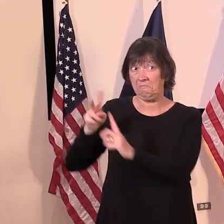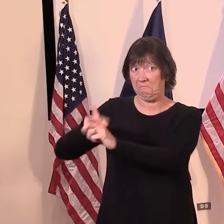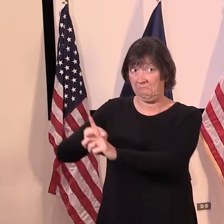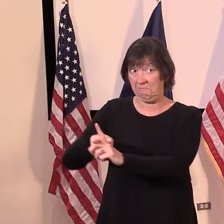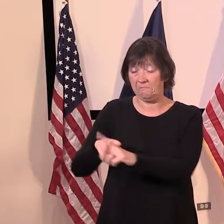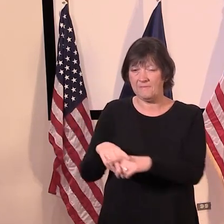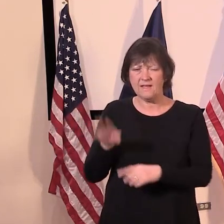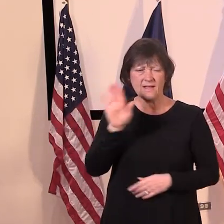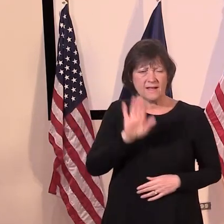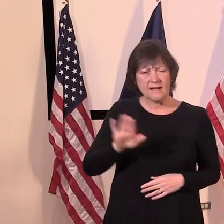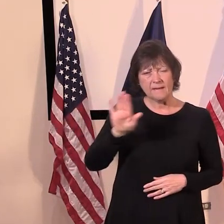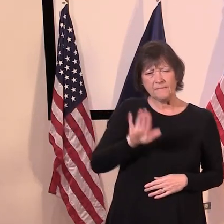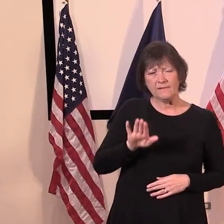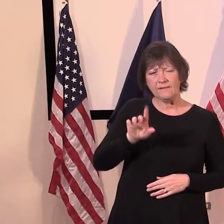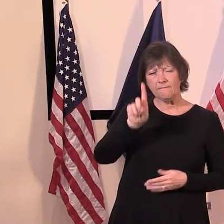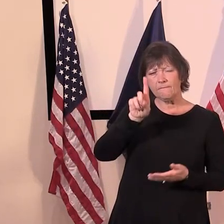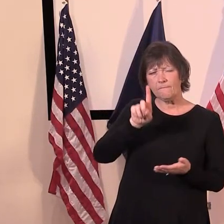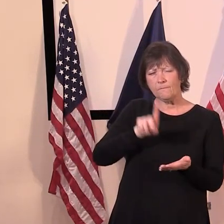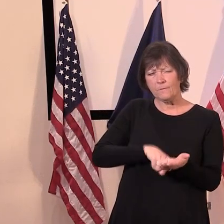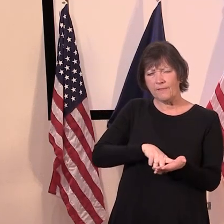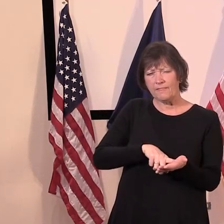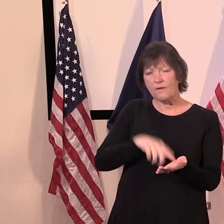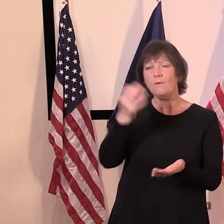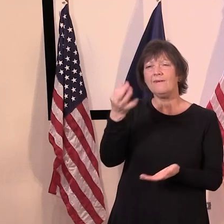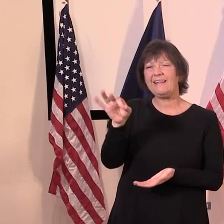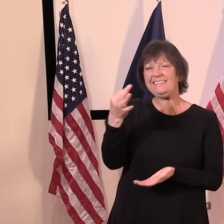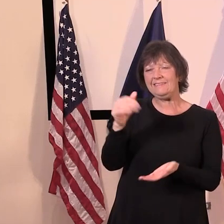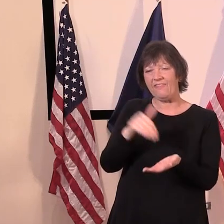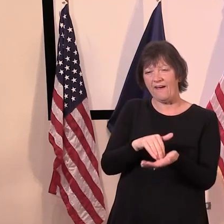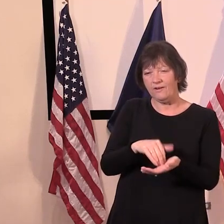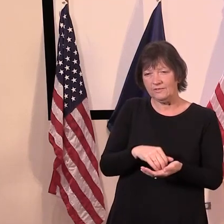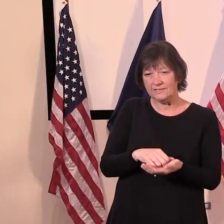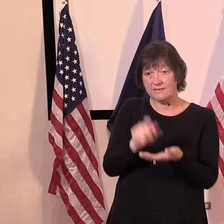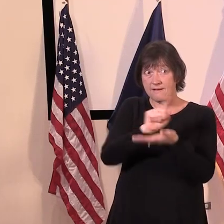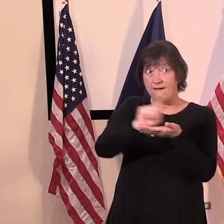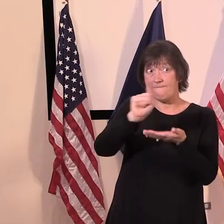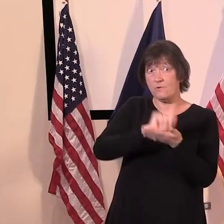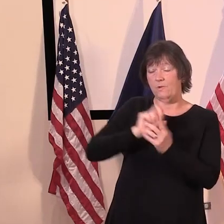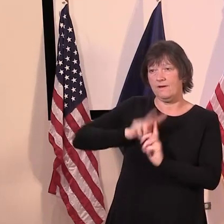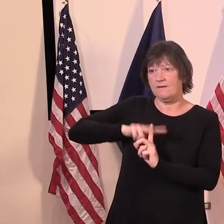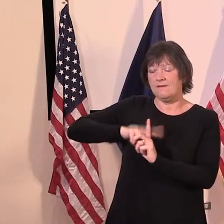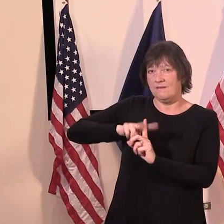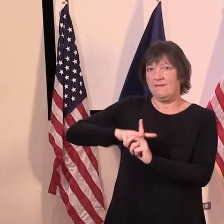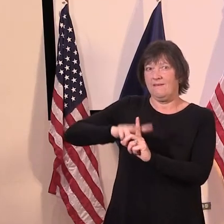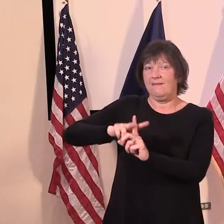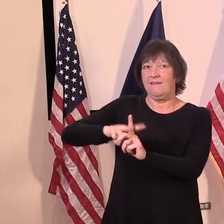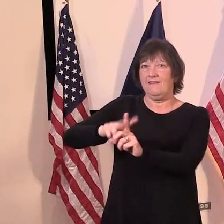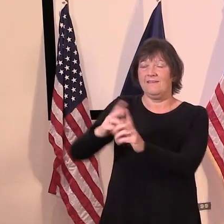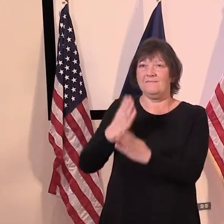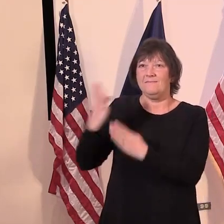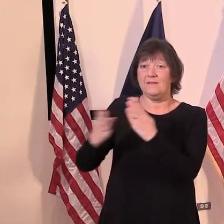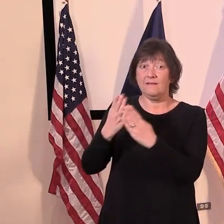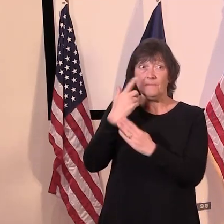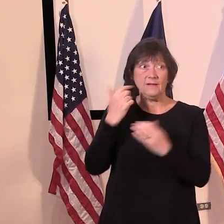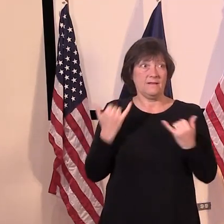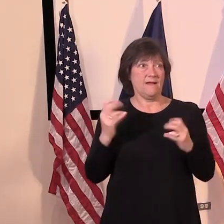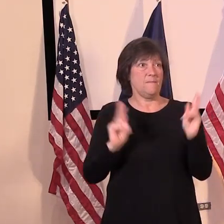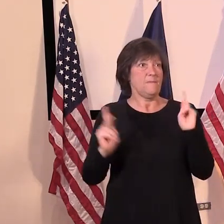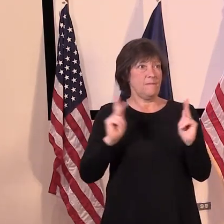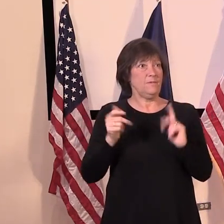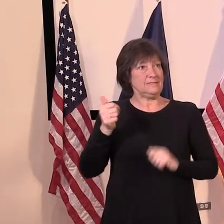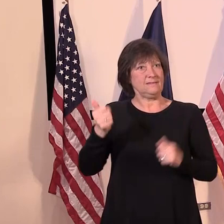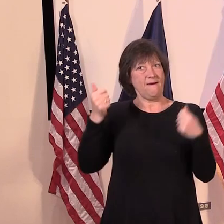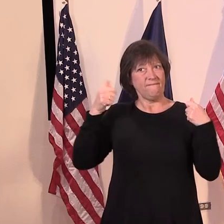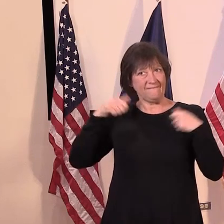I believe about 19,000, uh, weekly filings that had been submitted, um, because people are able to go